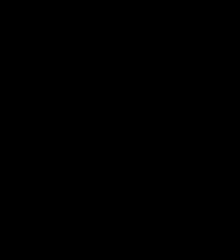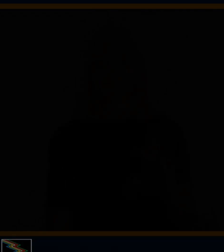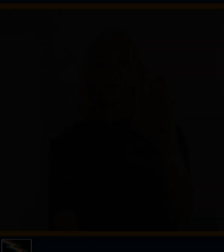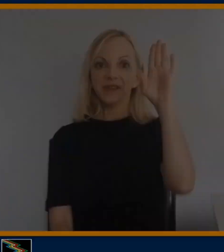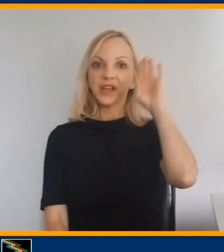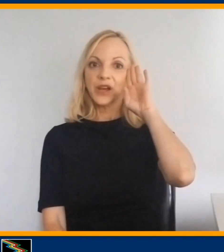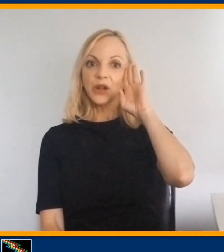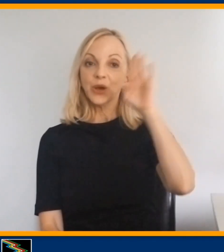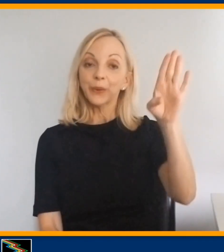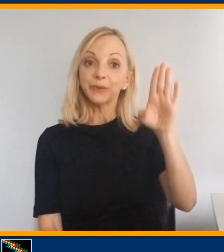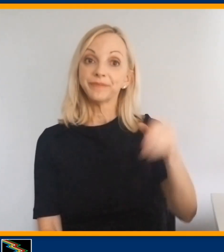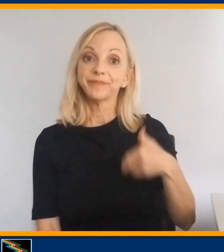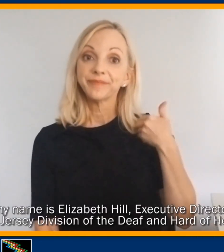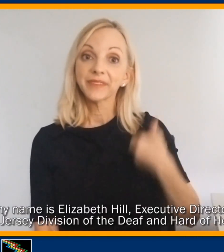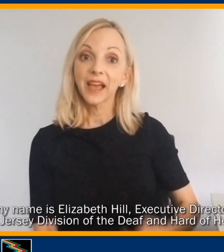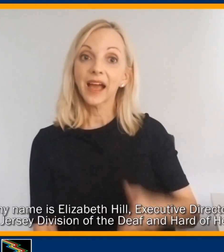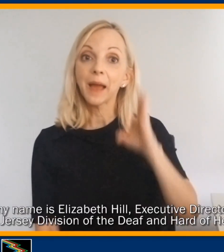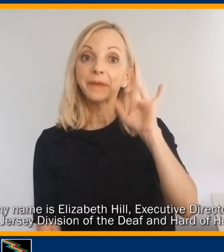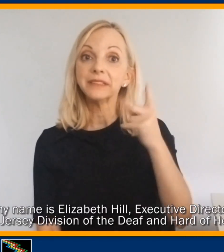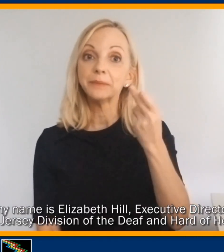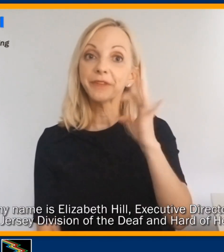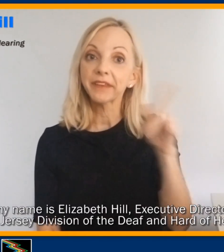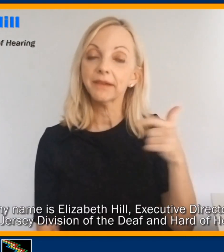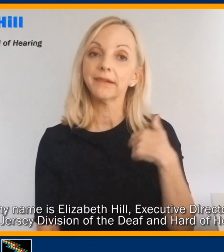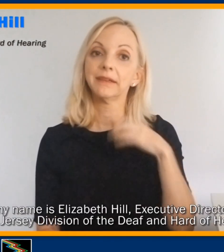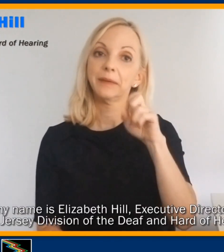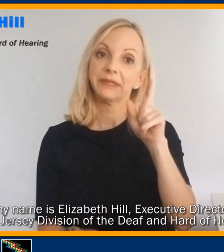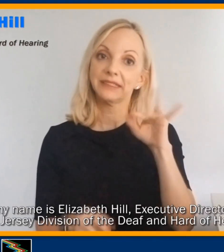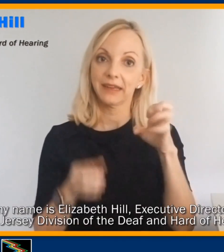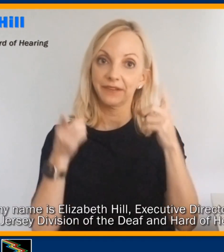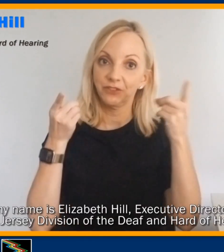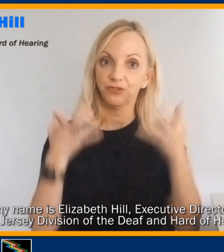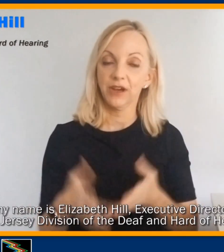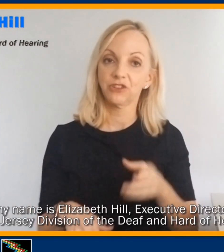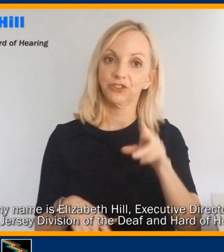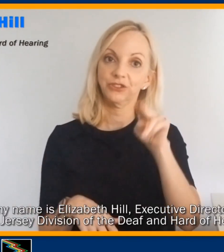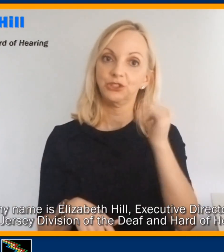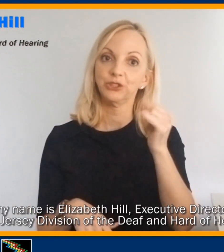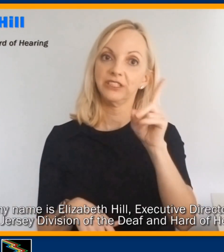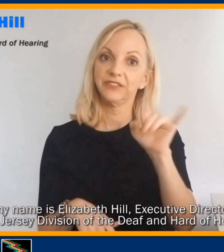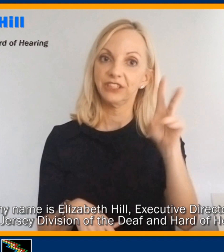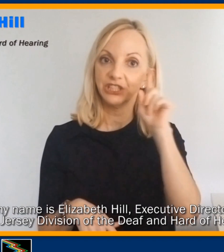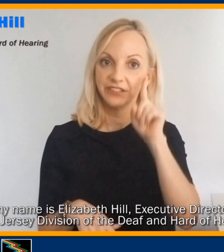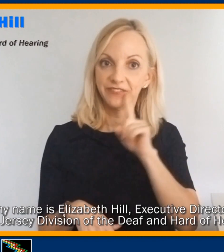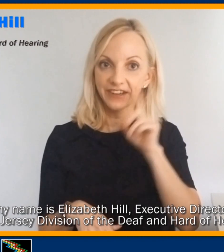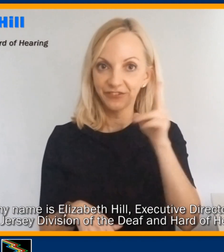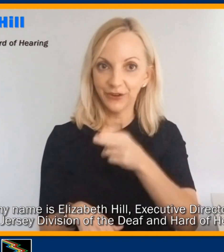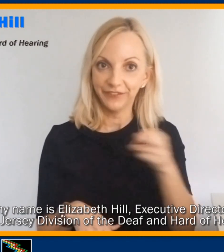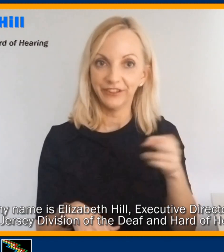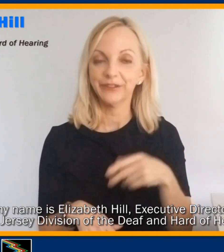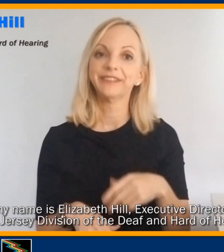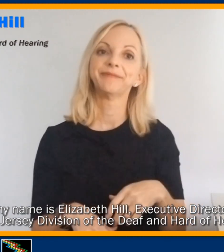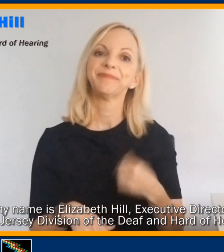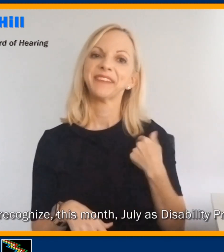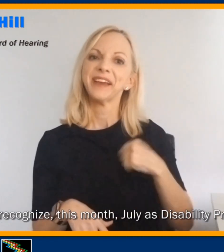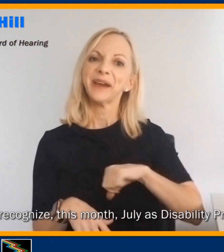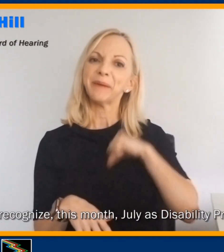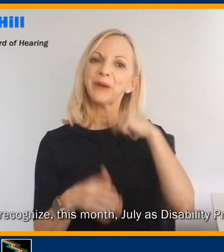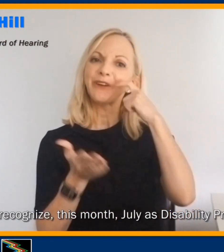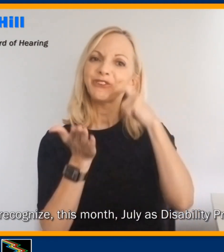Hello, I'm Elizabeth Hill. I'm Executive Director, New Jersey Division of Deaf and Hard of Hearing. I'm proud to